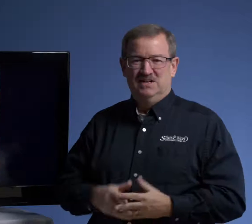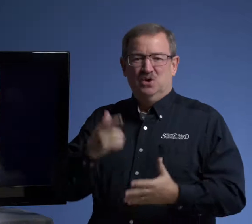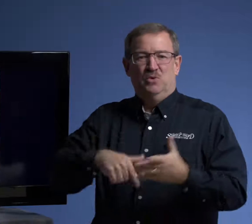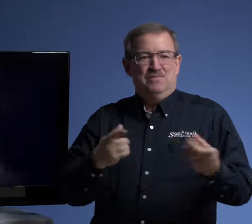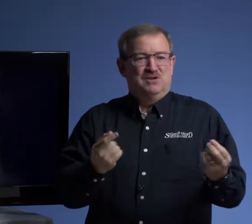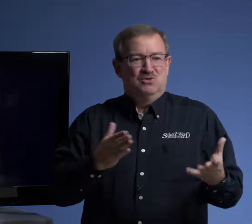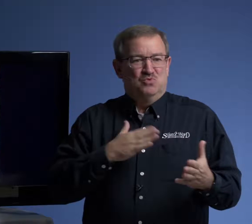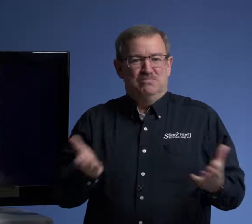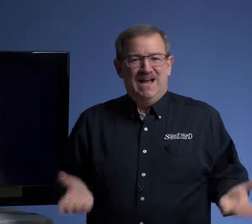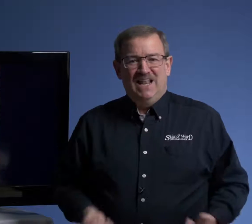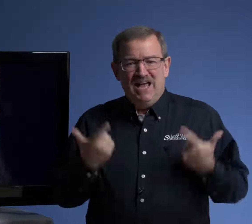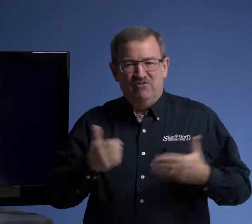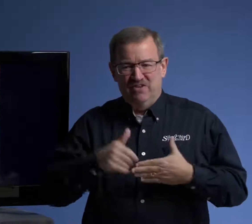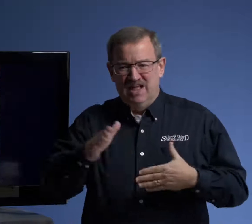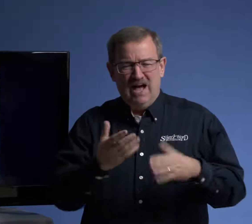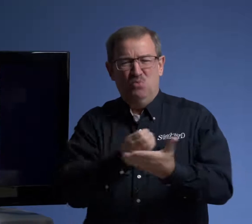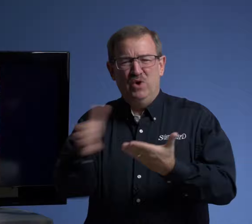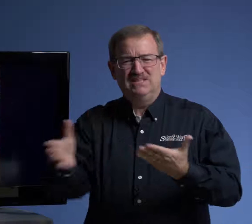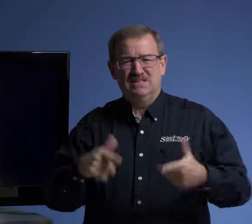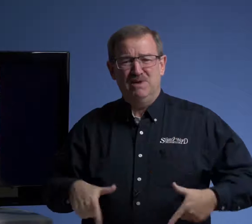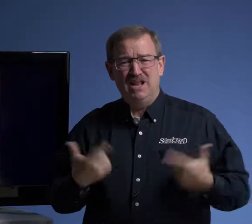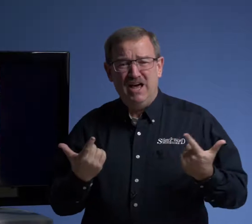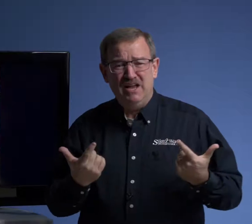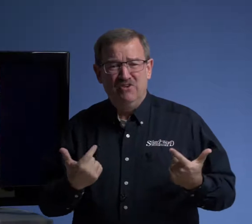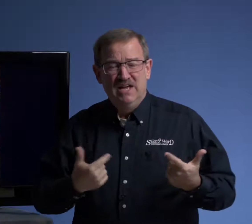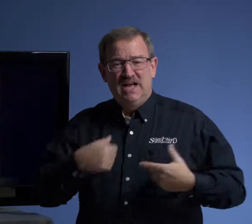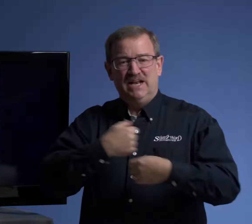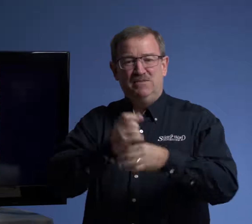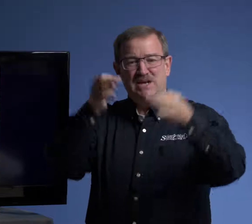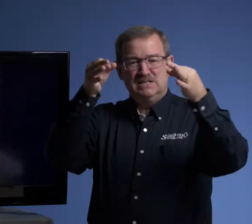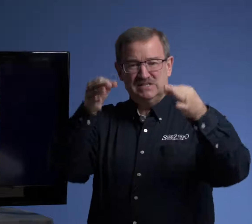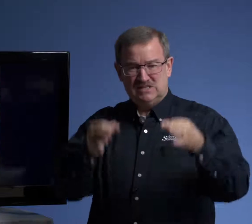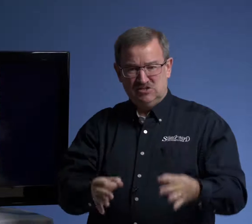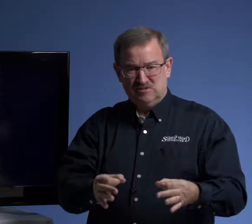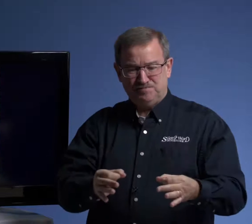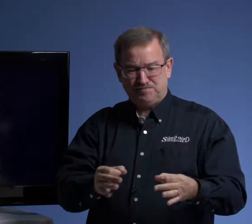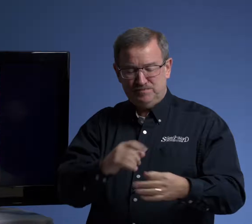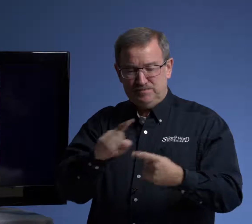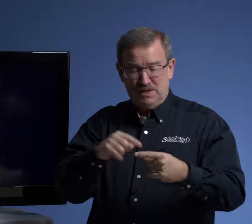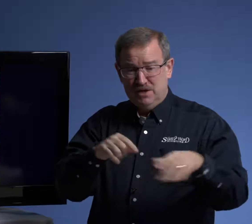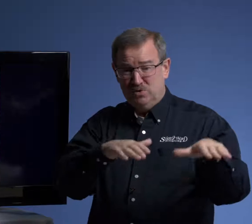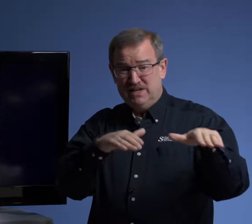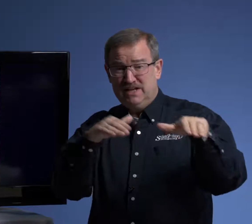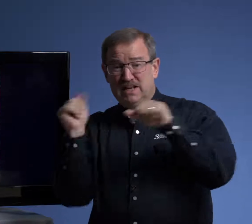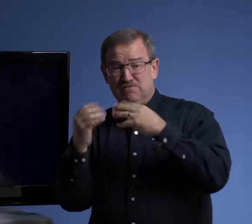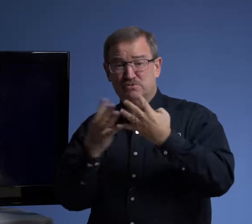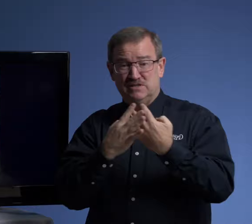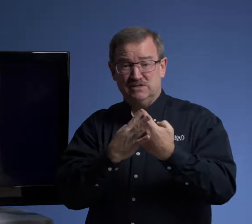What am I doing with my life? I'm wasting my life. And he made a decision that when he left prison,